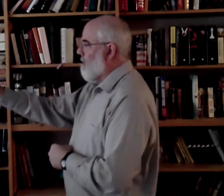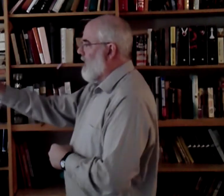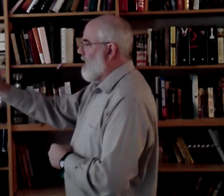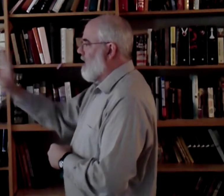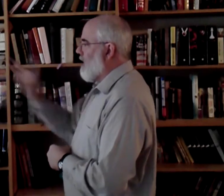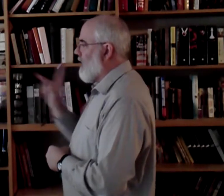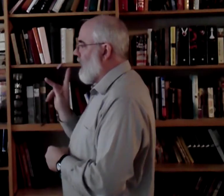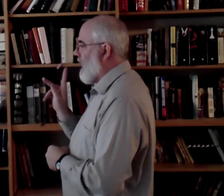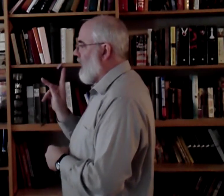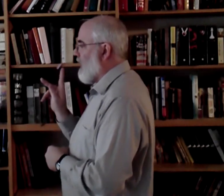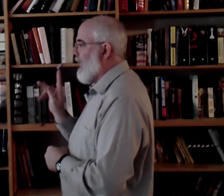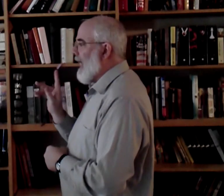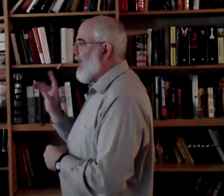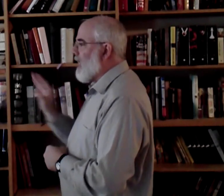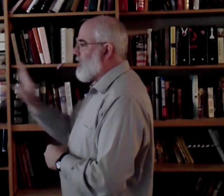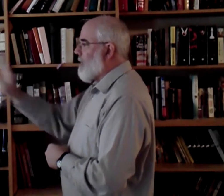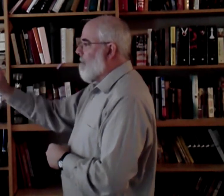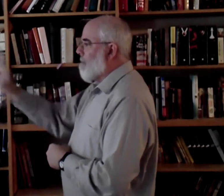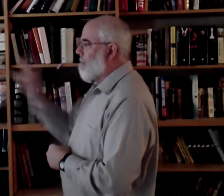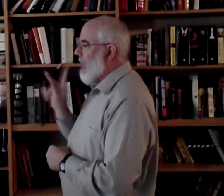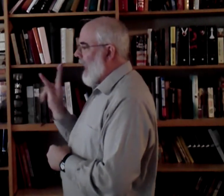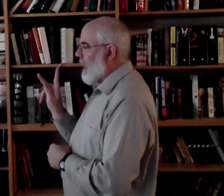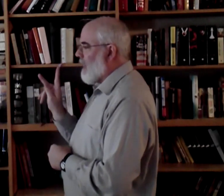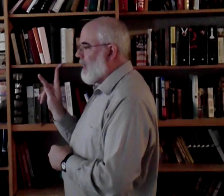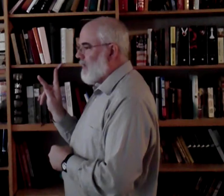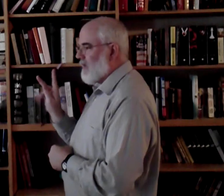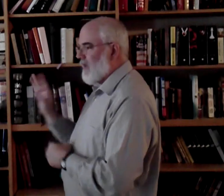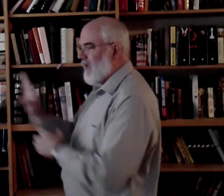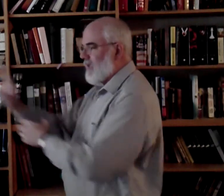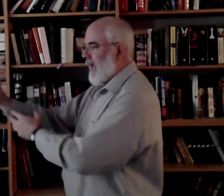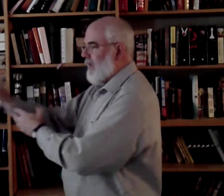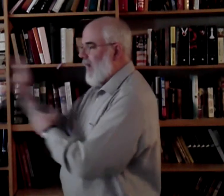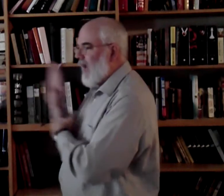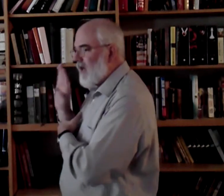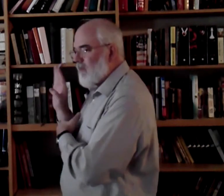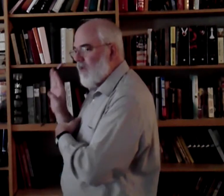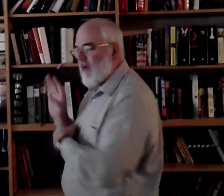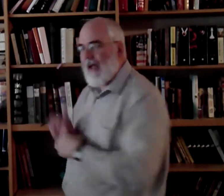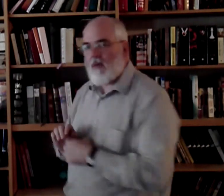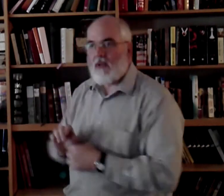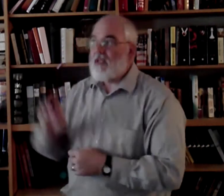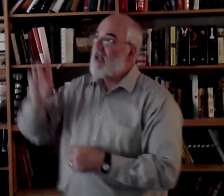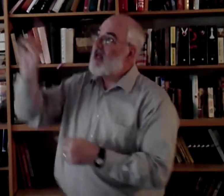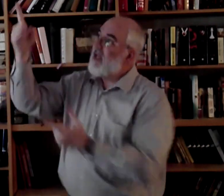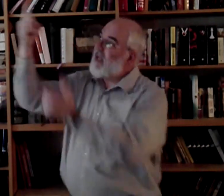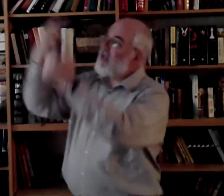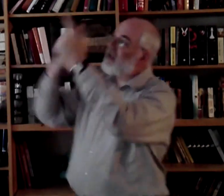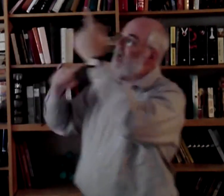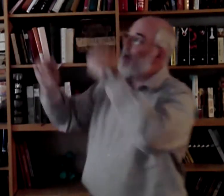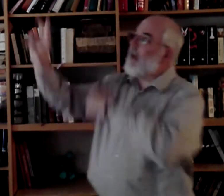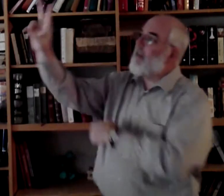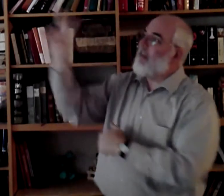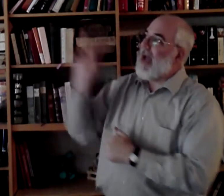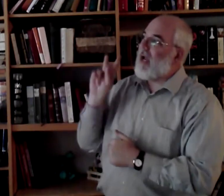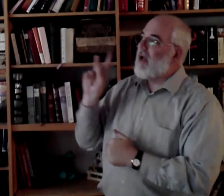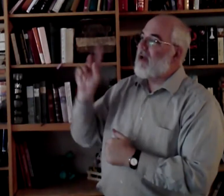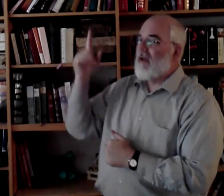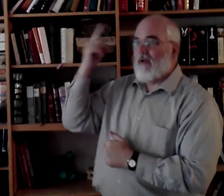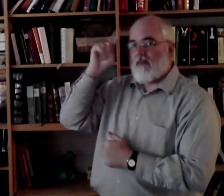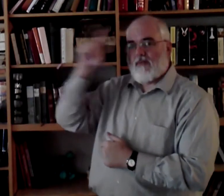BK. It's back. See how the hand is moving backwards? He's coming back for